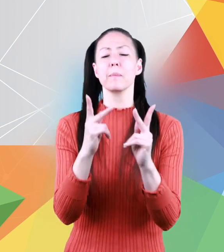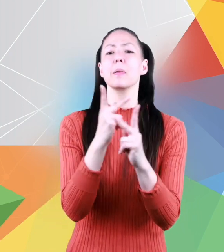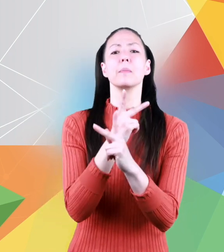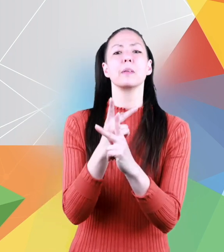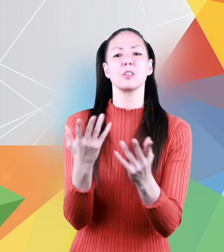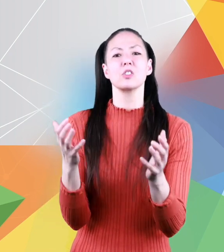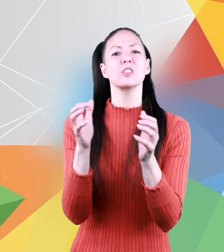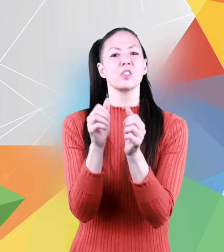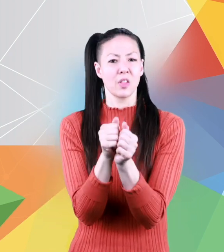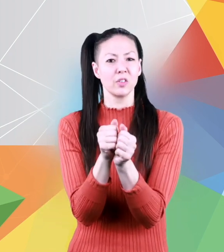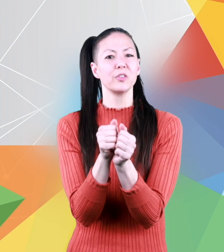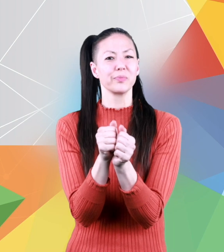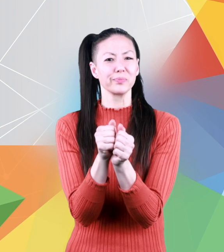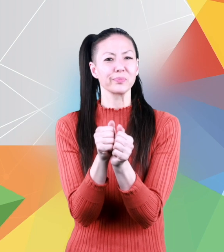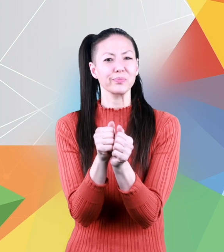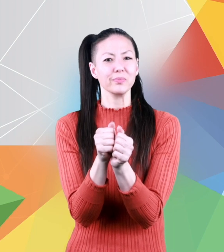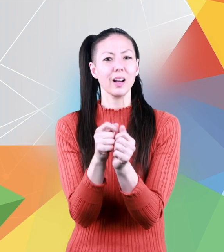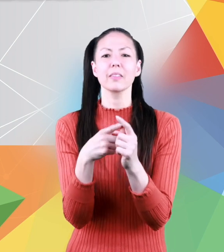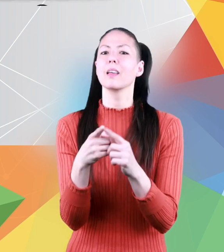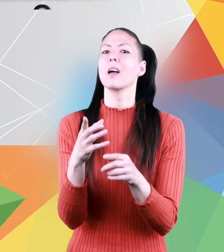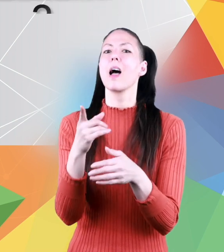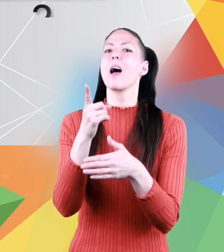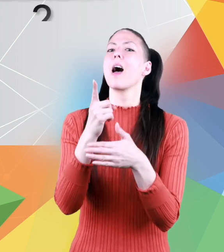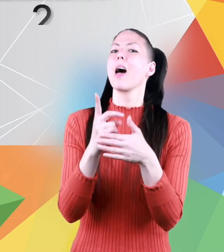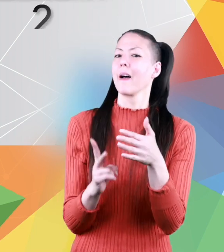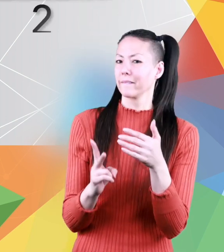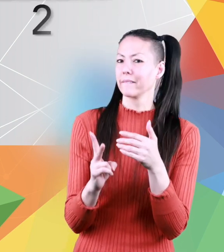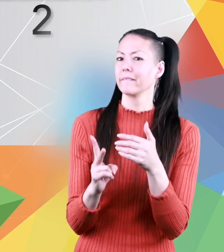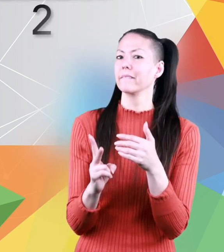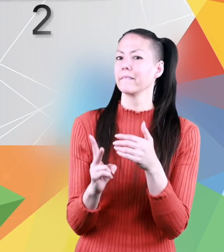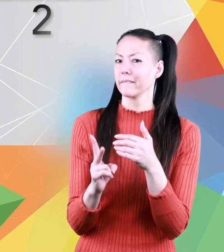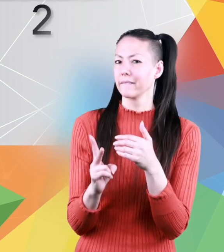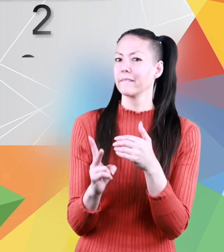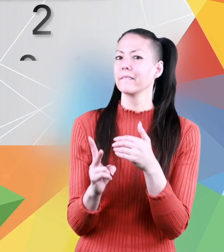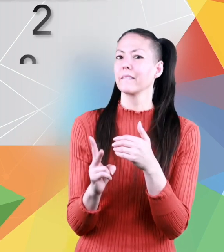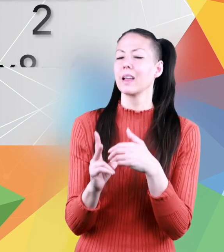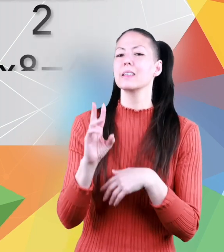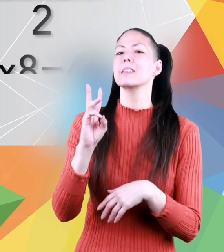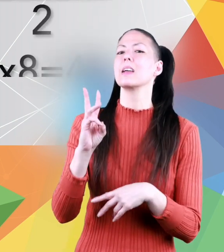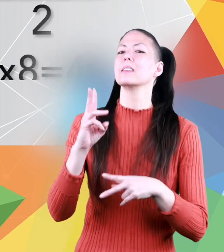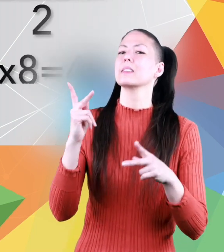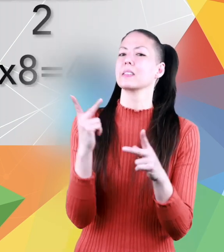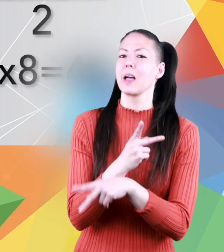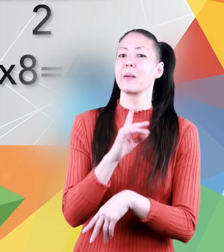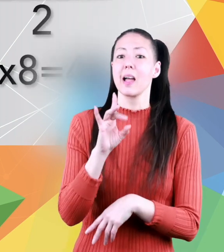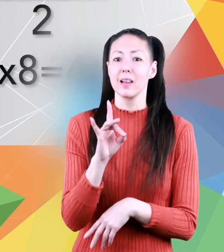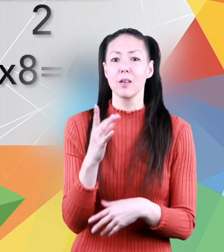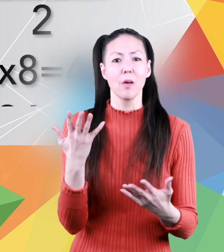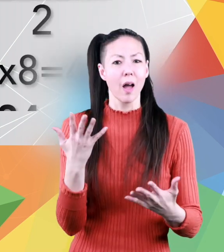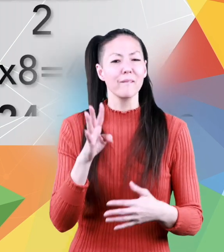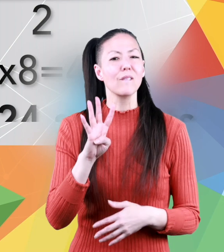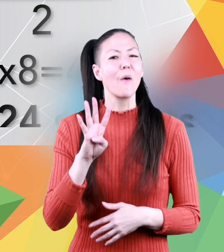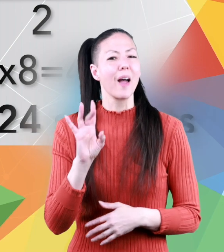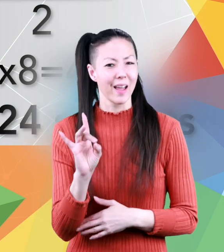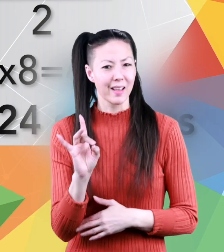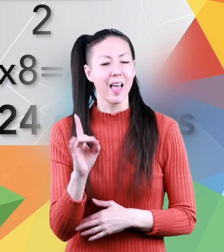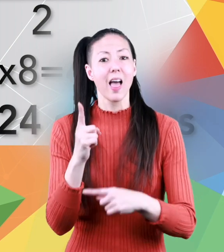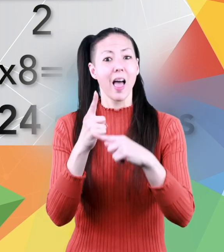is to multiply them together and then take half six times eight is 48 and half of that